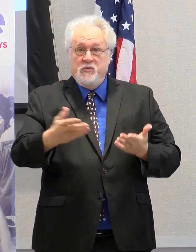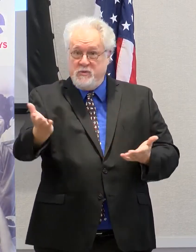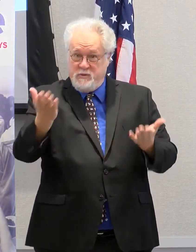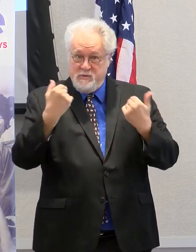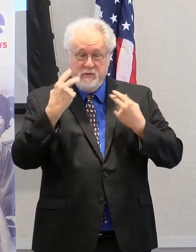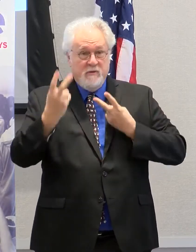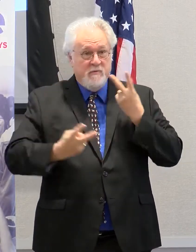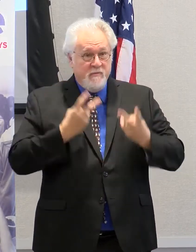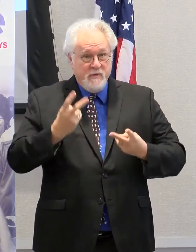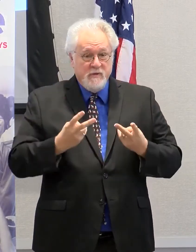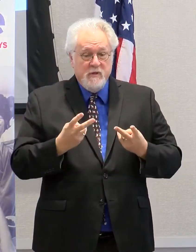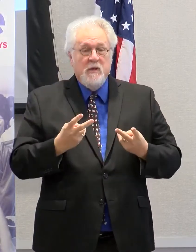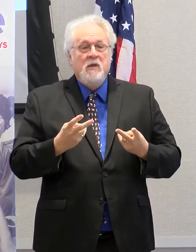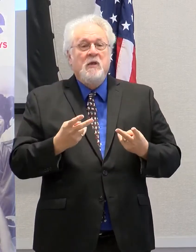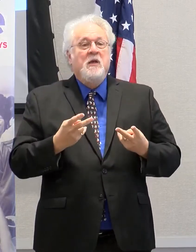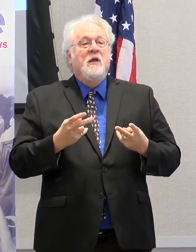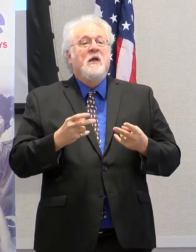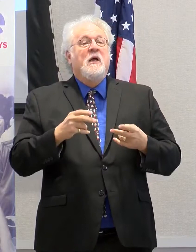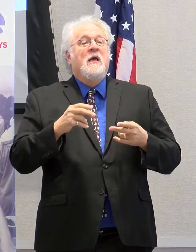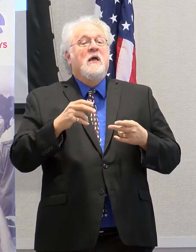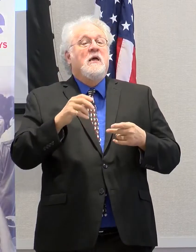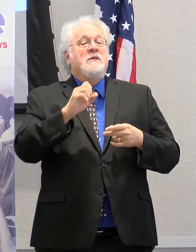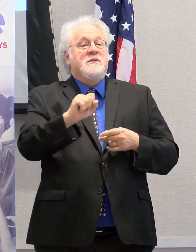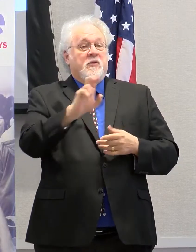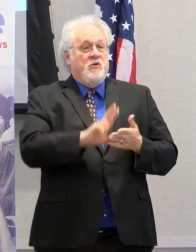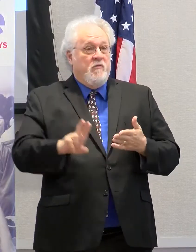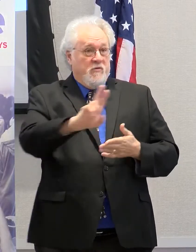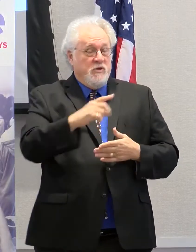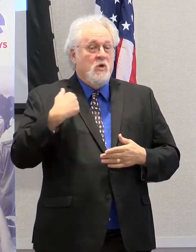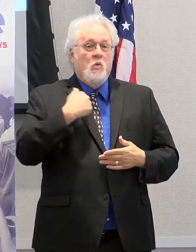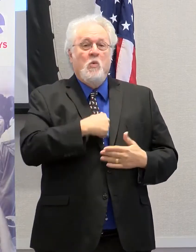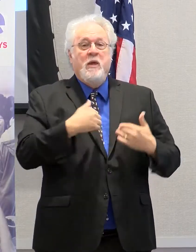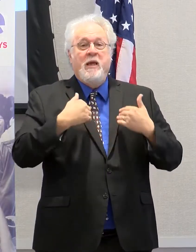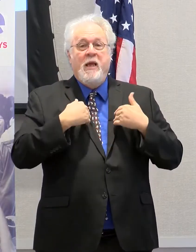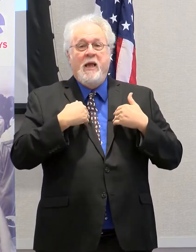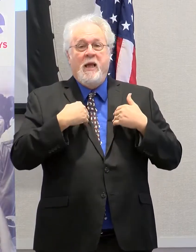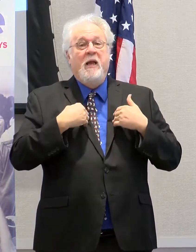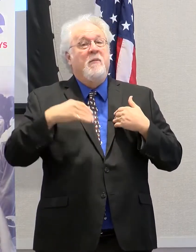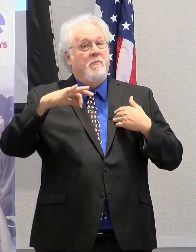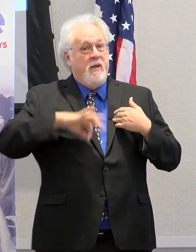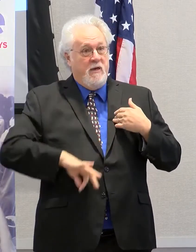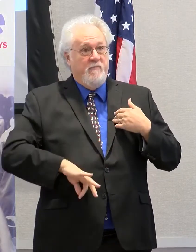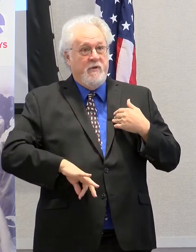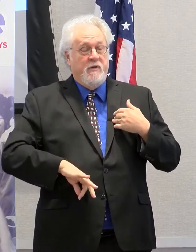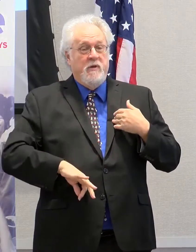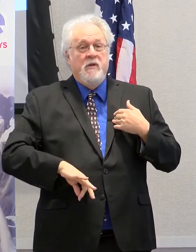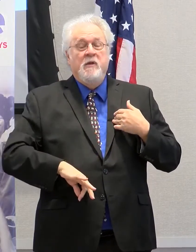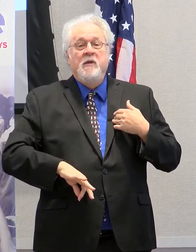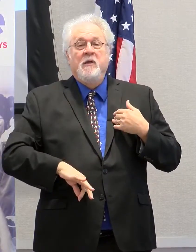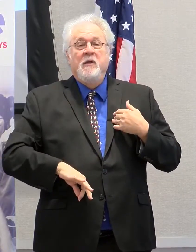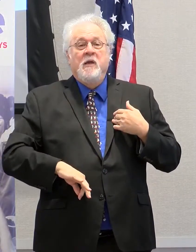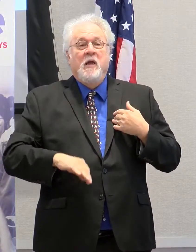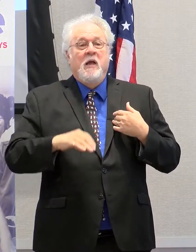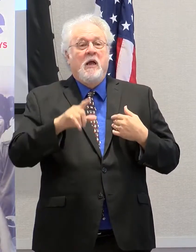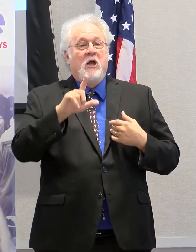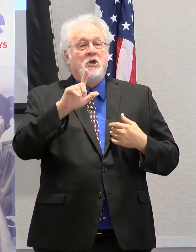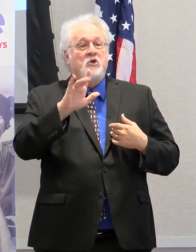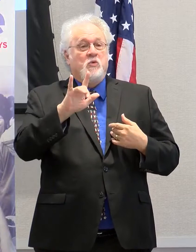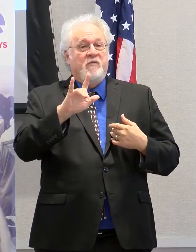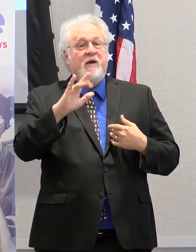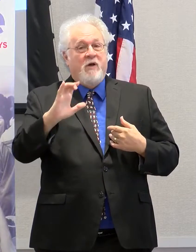In the case of Southern University, we had the great benefit of hosting over 2